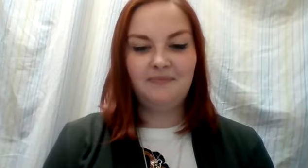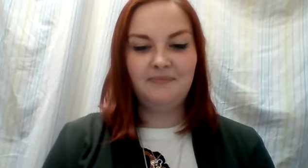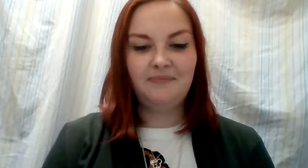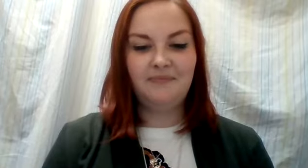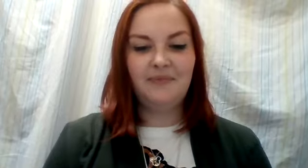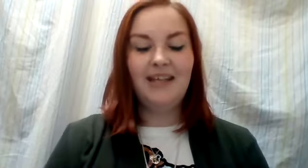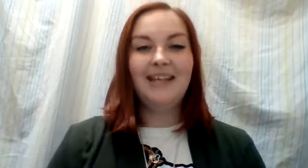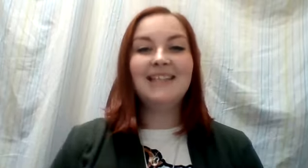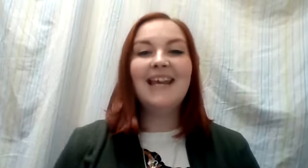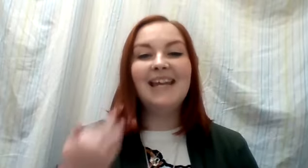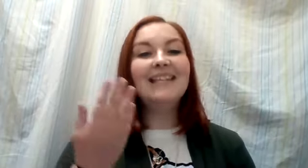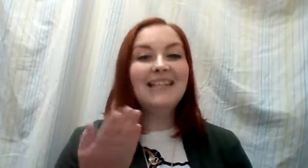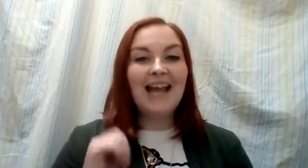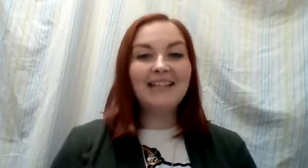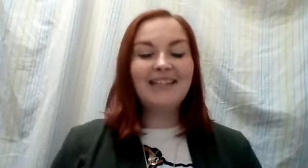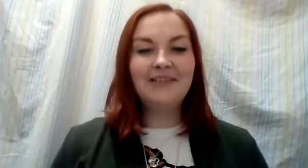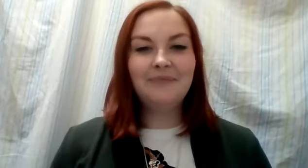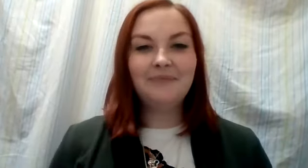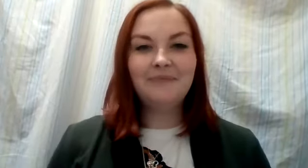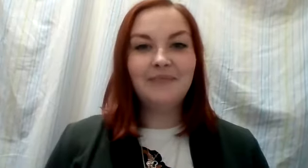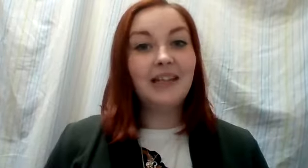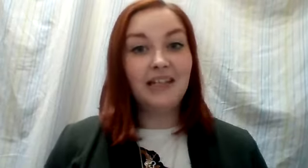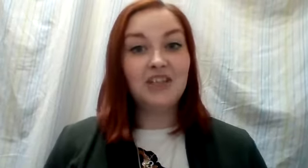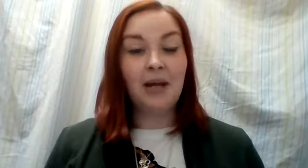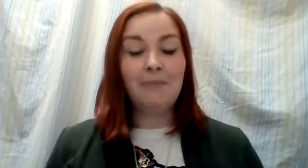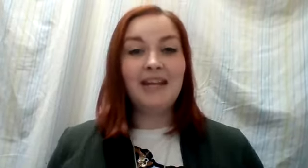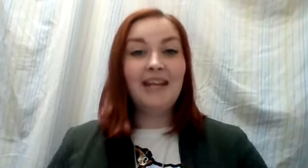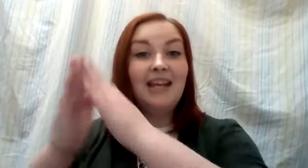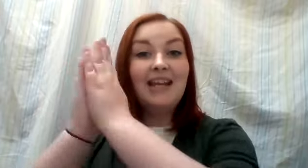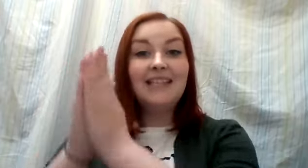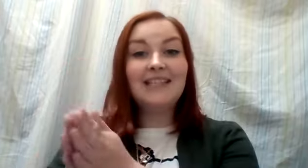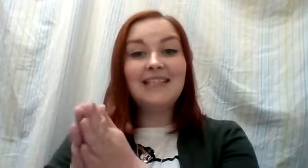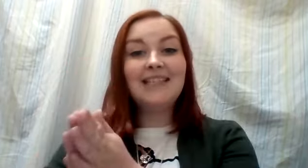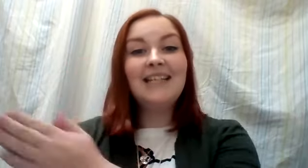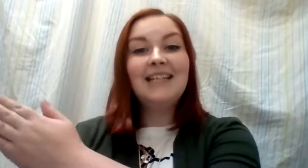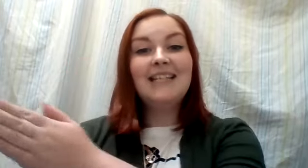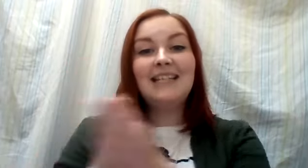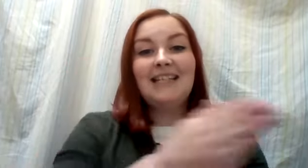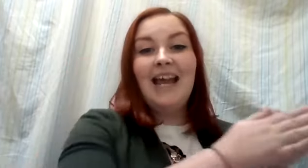Say sat. Let's chop it. sat.